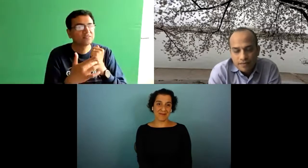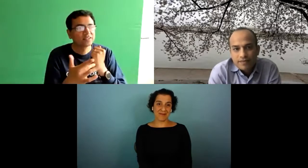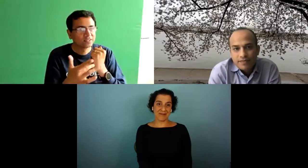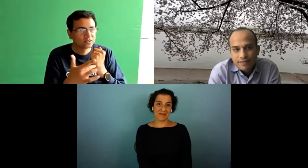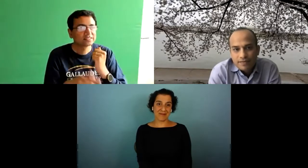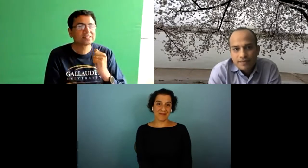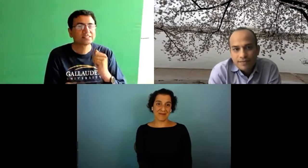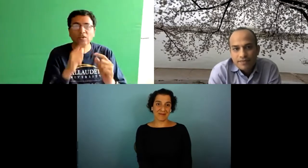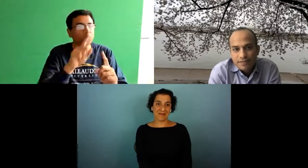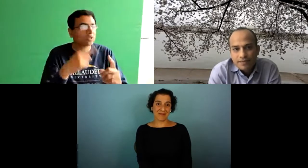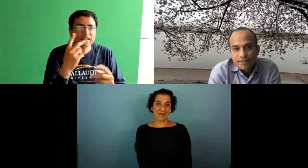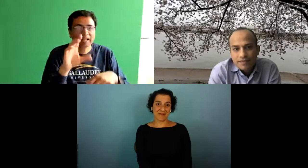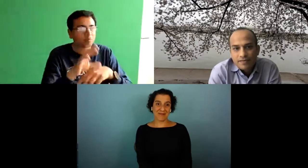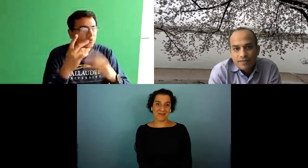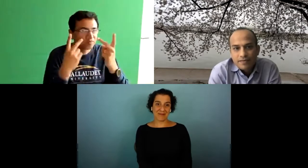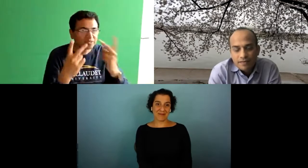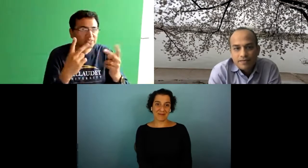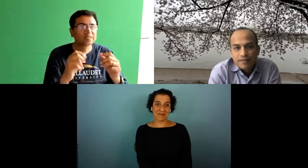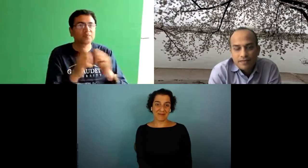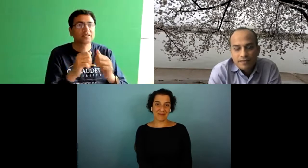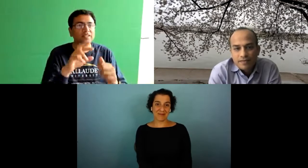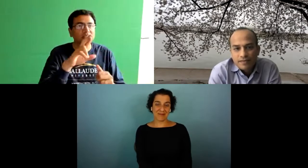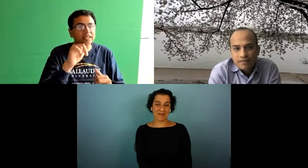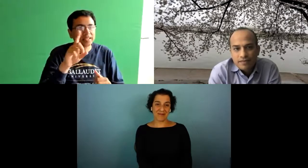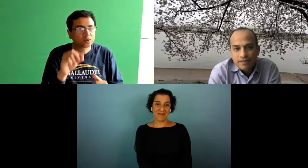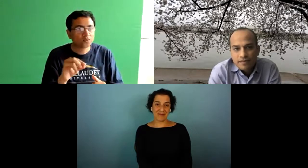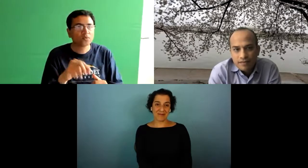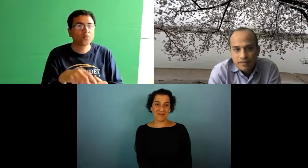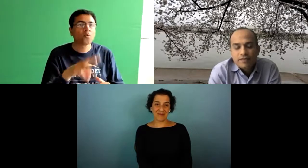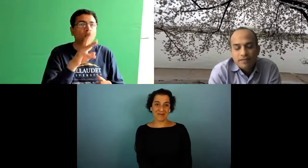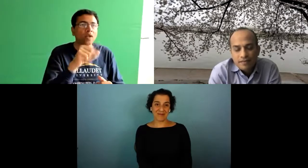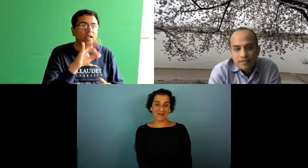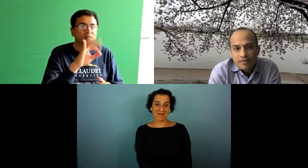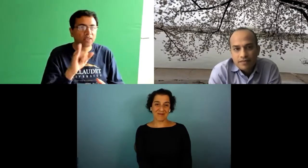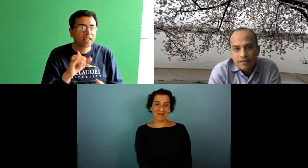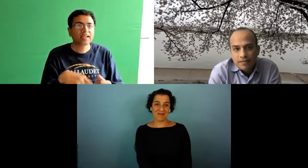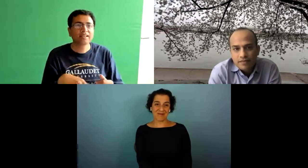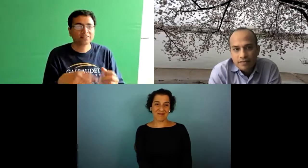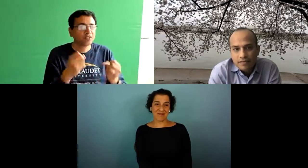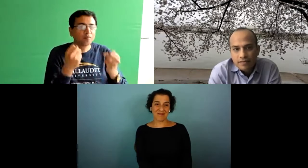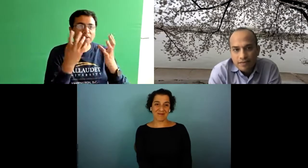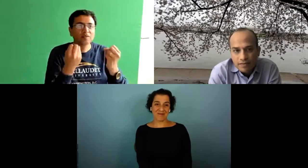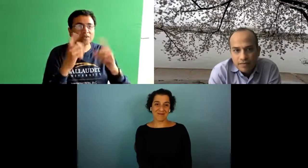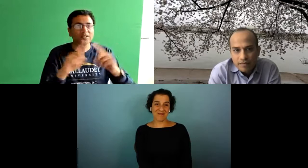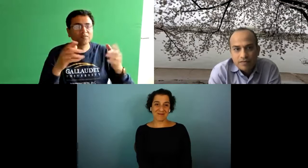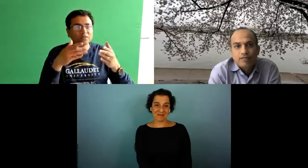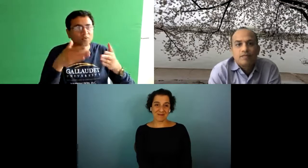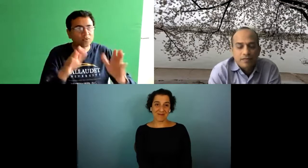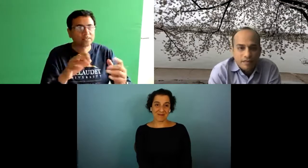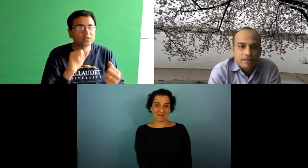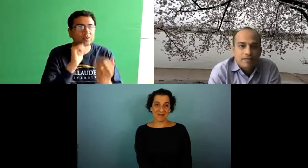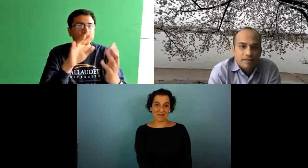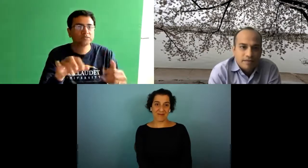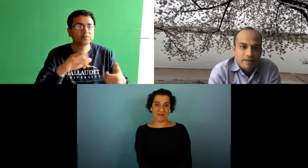with a different with different kinds of technology so not only computer vision but with radio and wi-fi